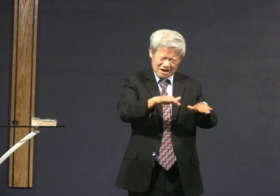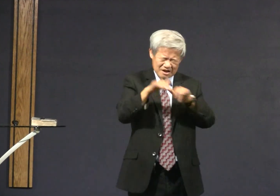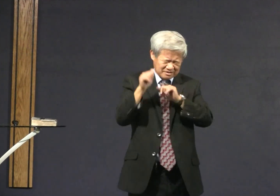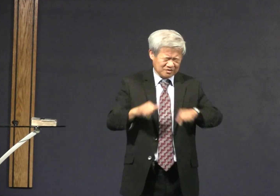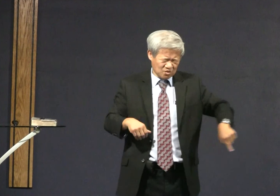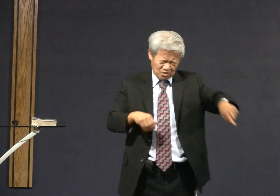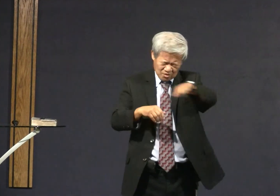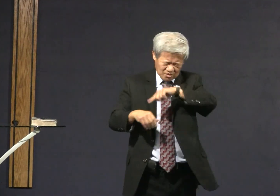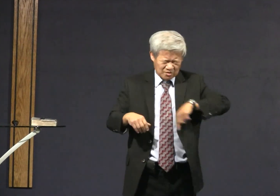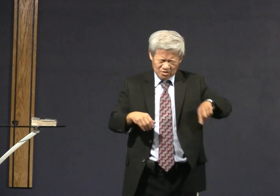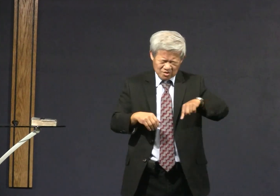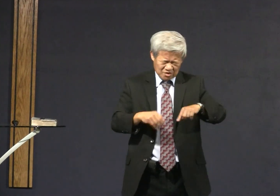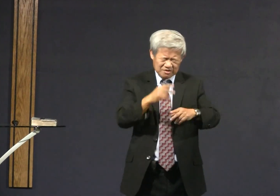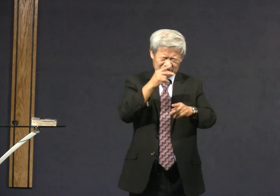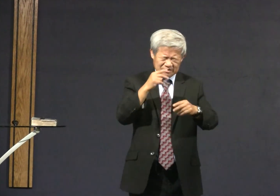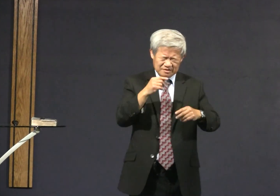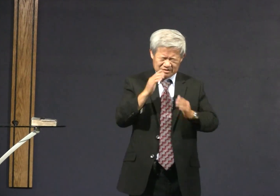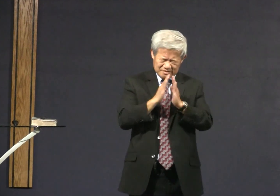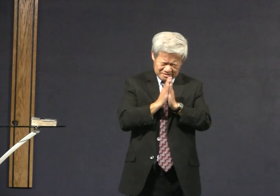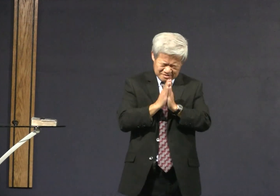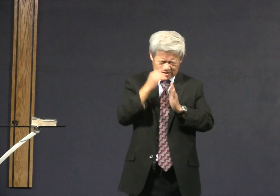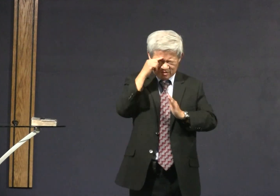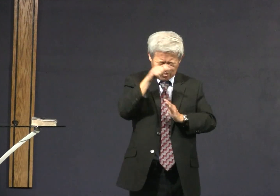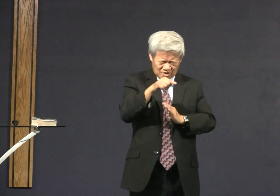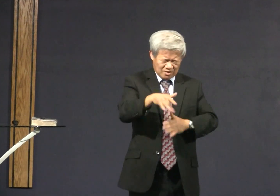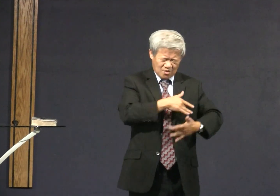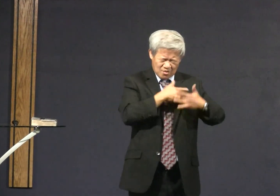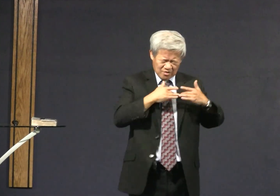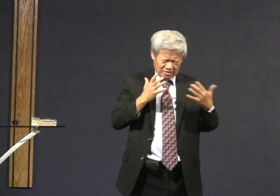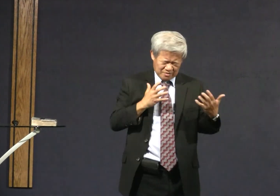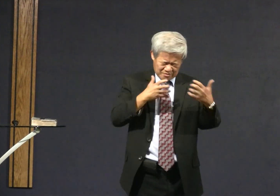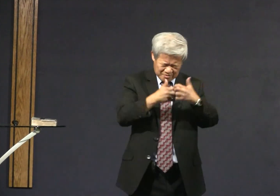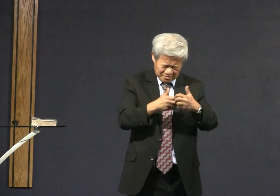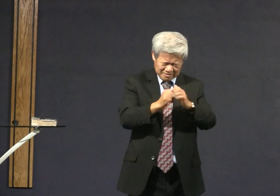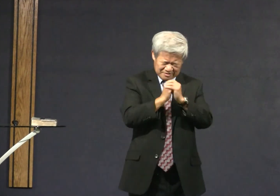Jesus will never leave us. We pray